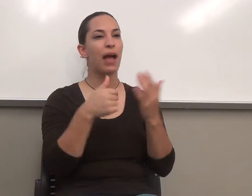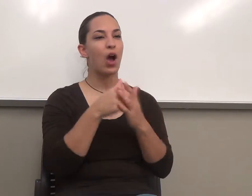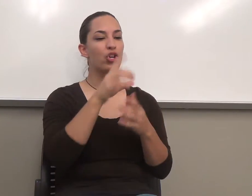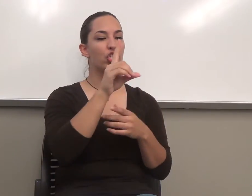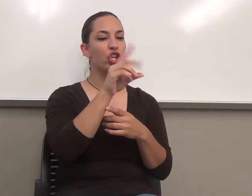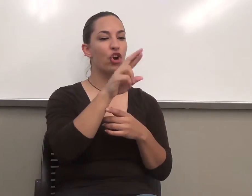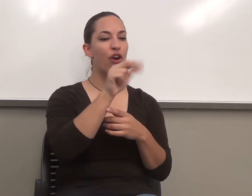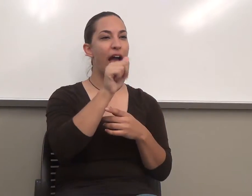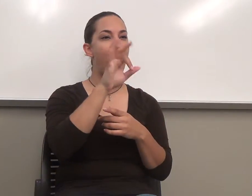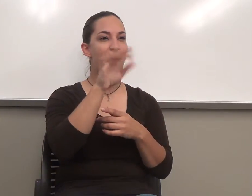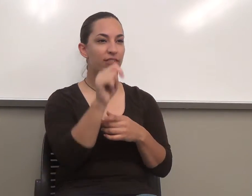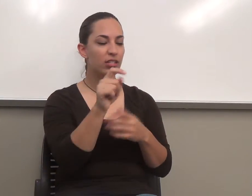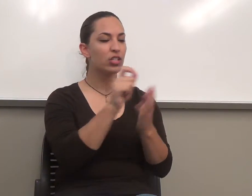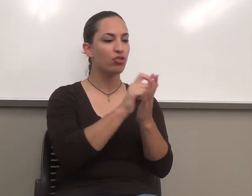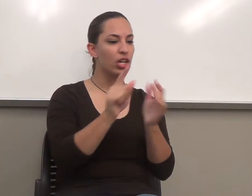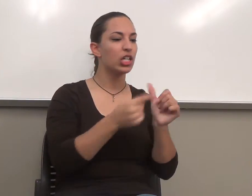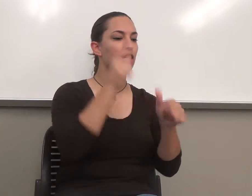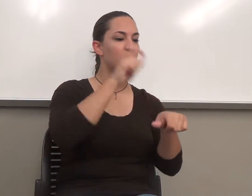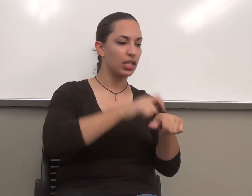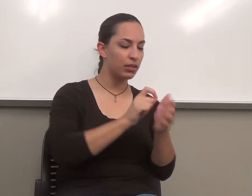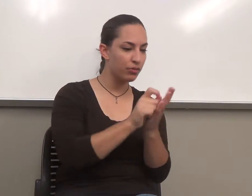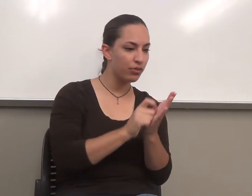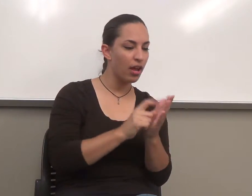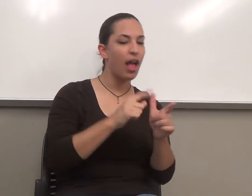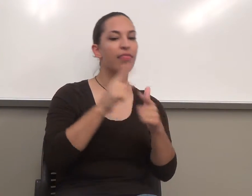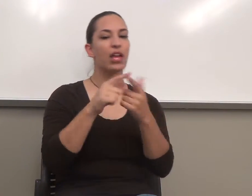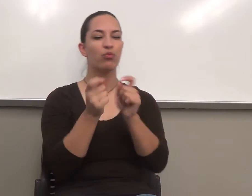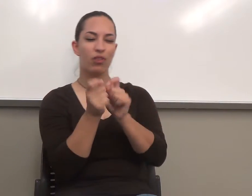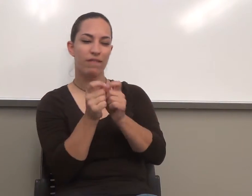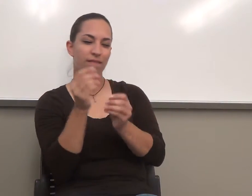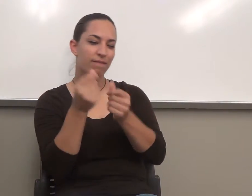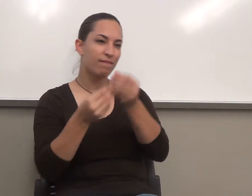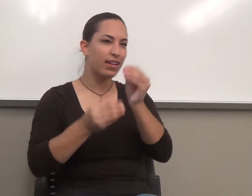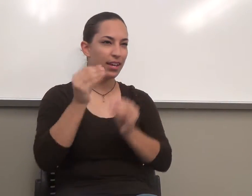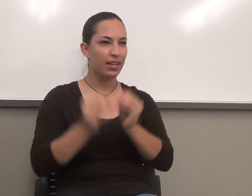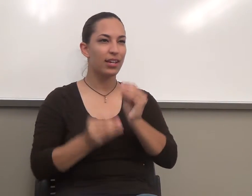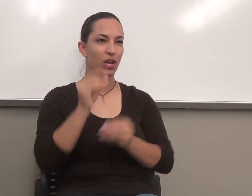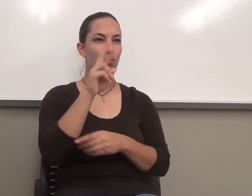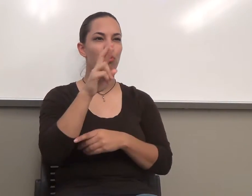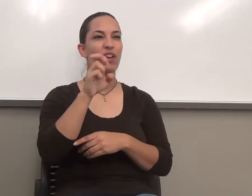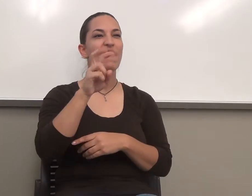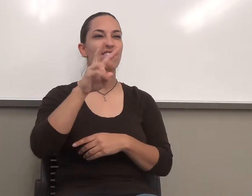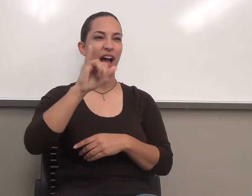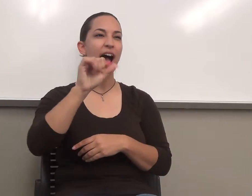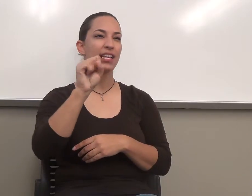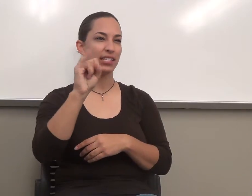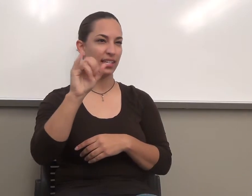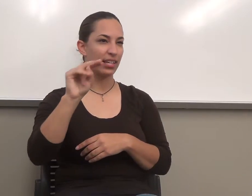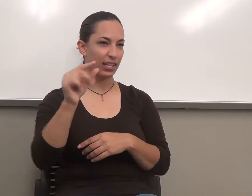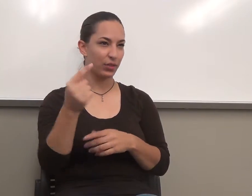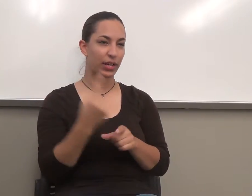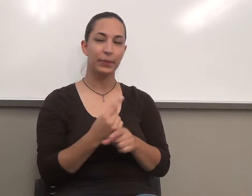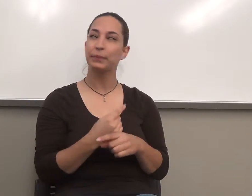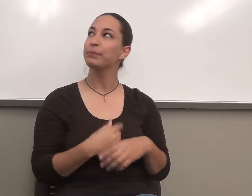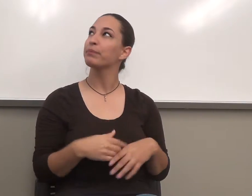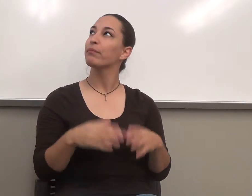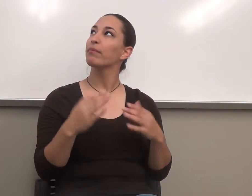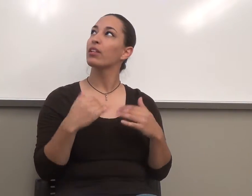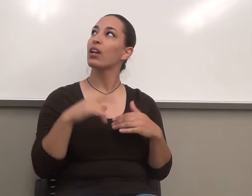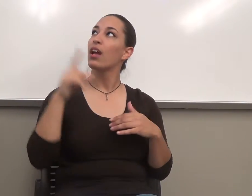Practice successful planning, process, study, and preparation skills for the completion of college-level